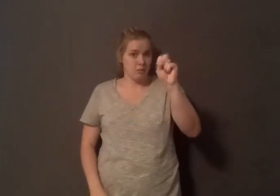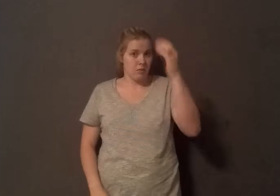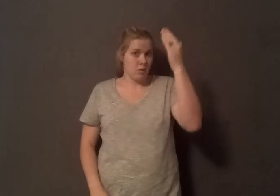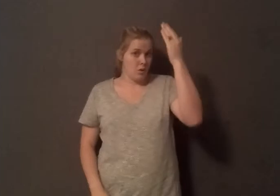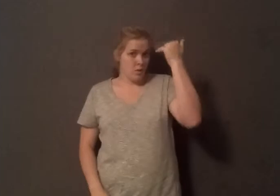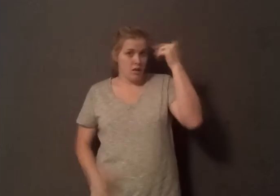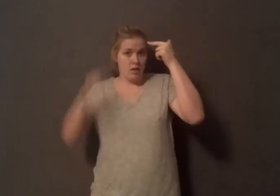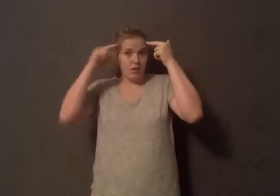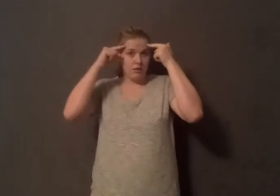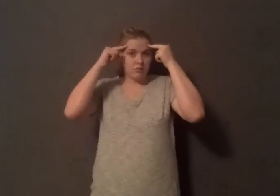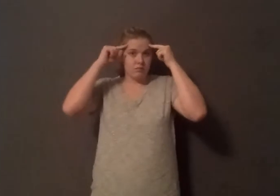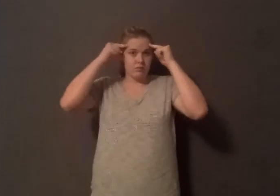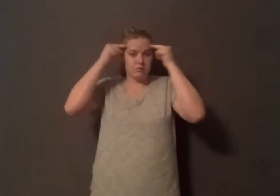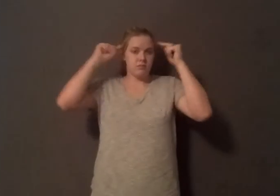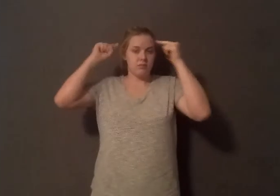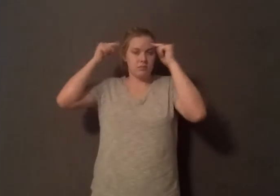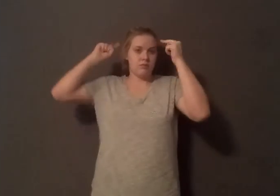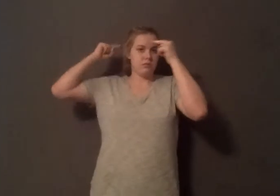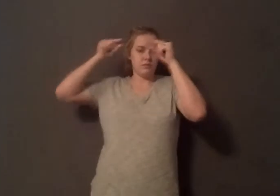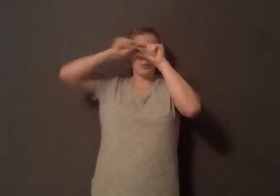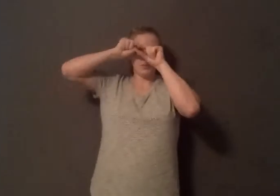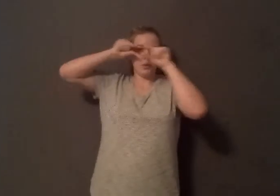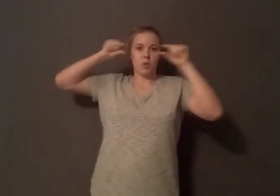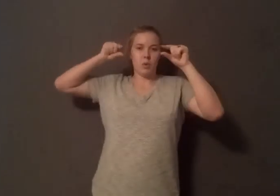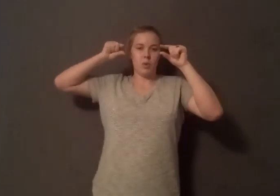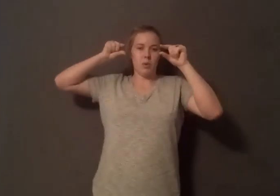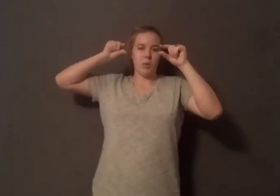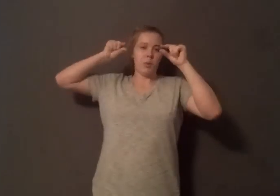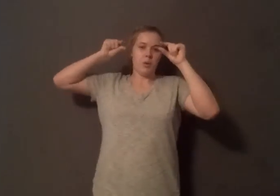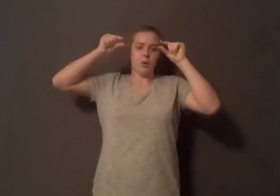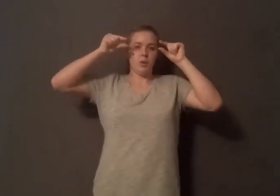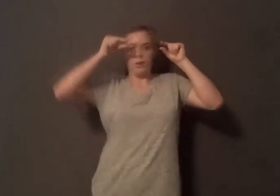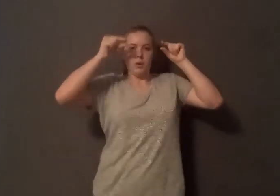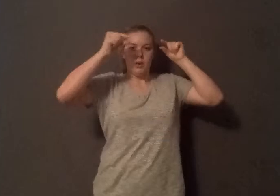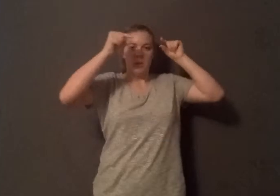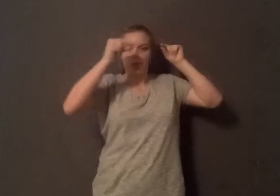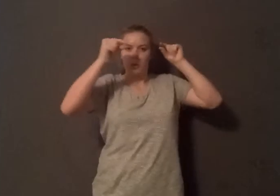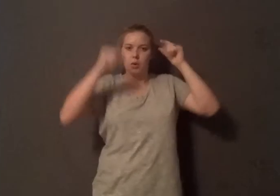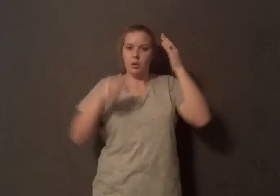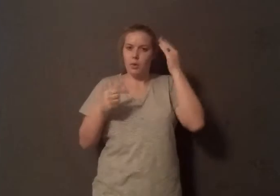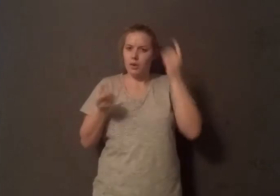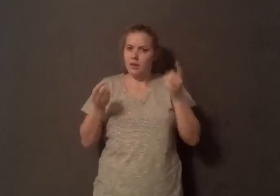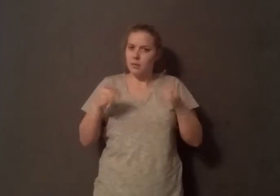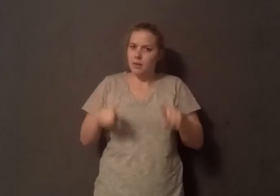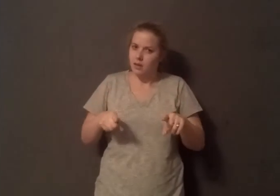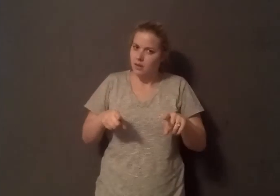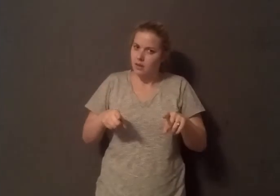brain clogging up and their nerve cells being short-changed of oxygenated blood. And guess where that blood vessel dementia comes from? Those little